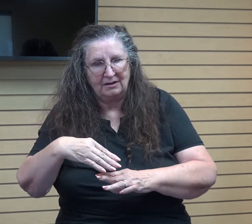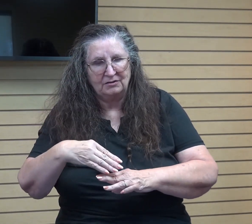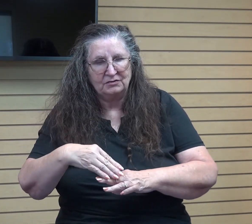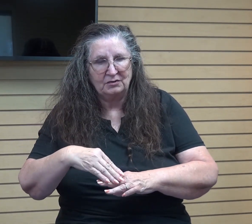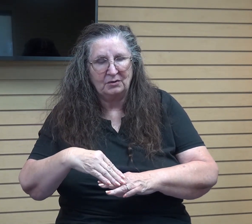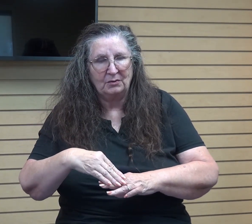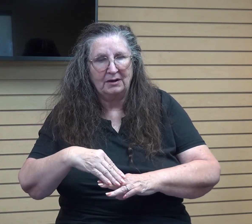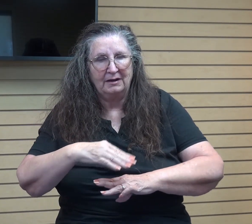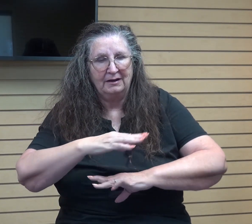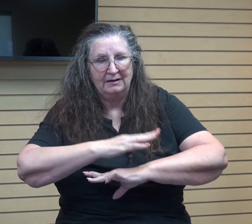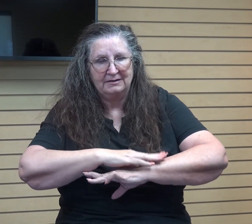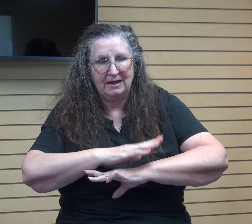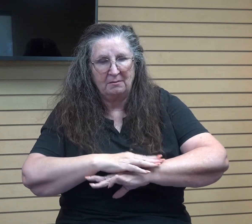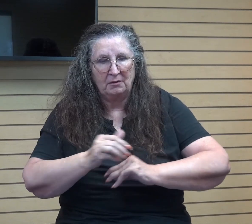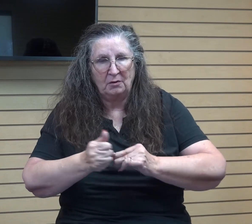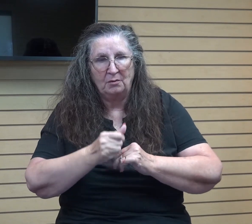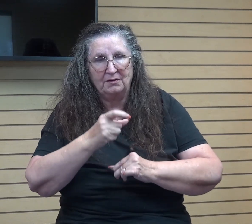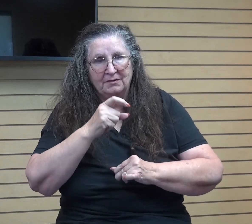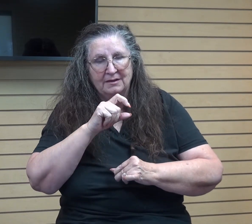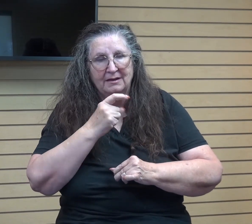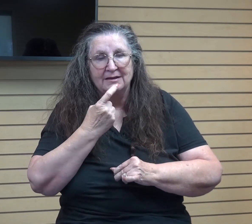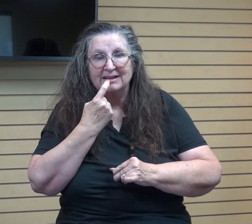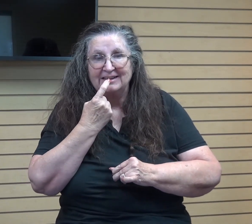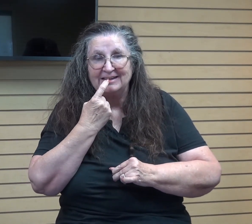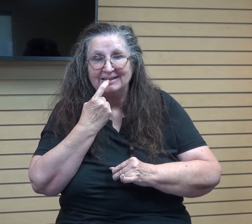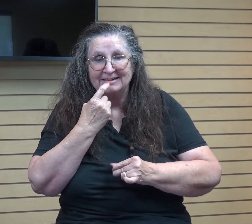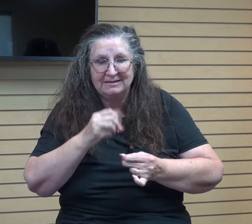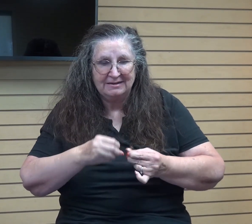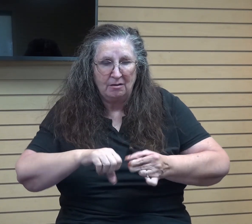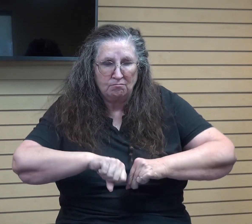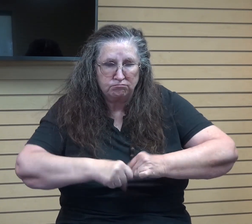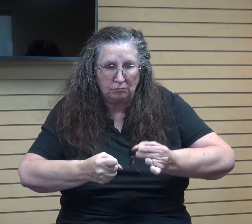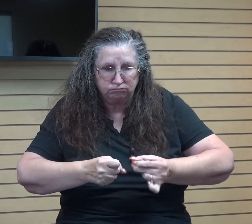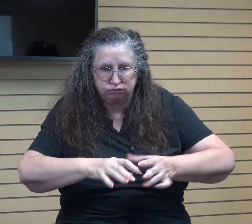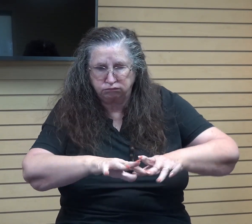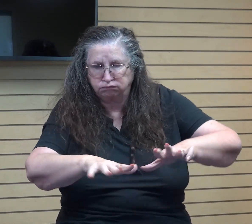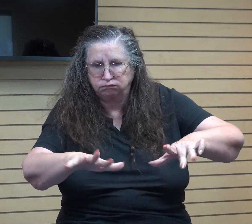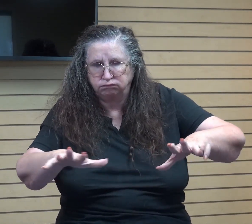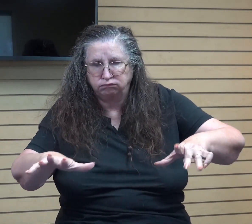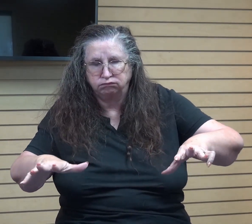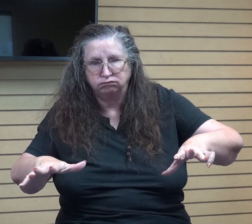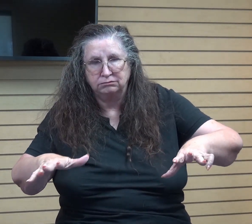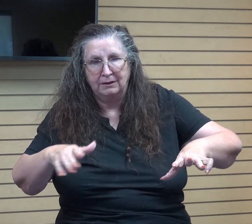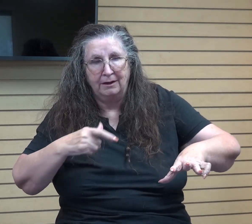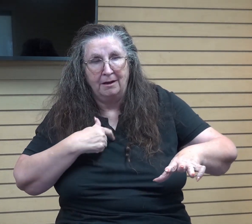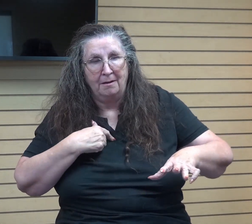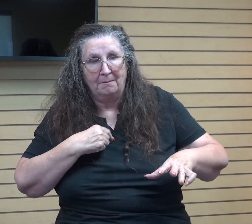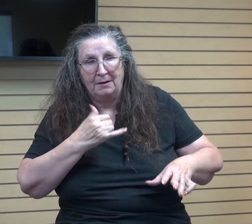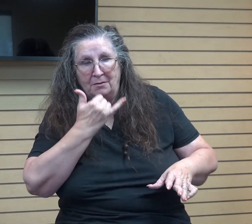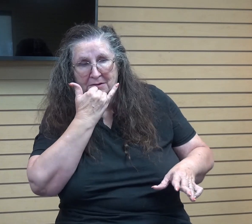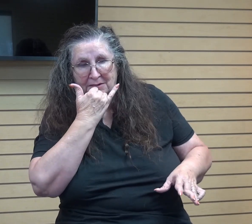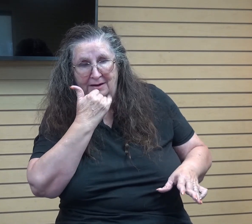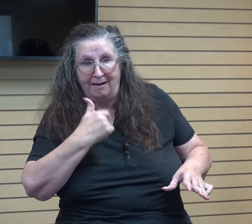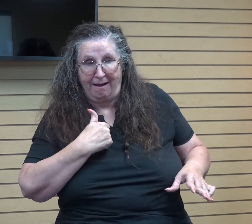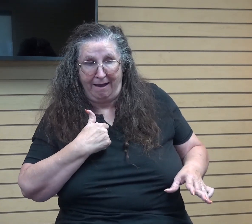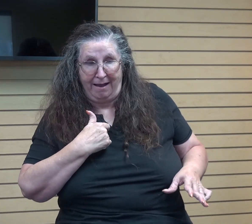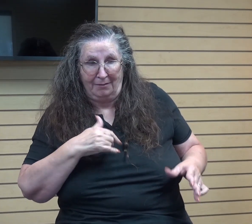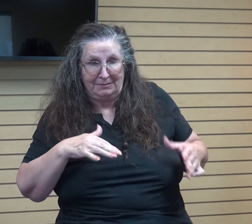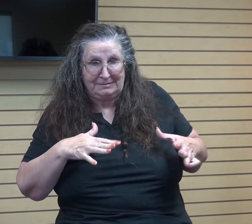shattered the whole thing. And so my logical reaction to that was, I was scared to death